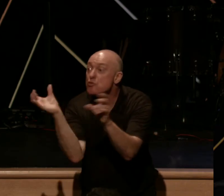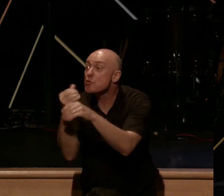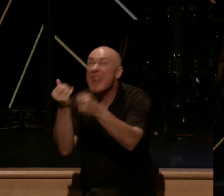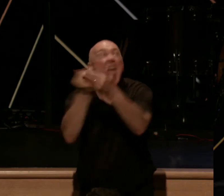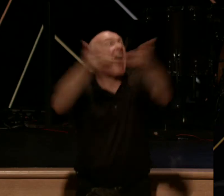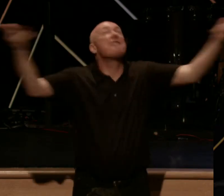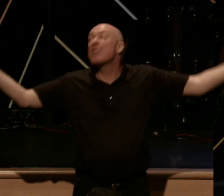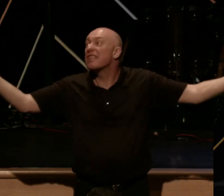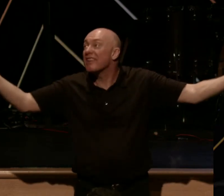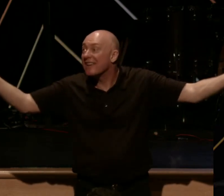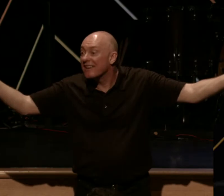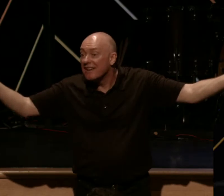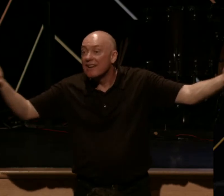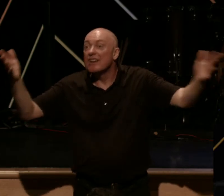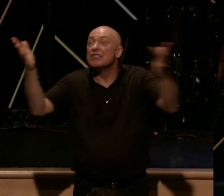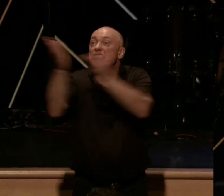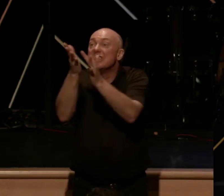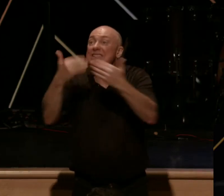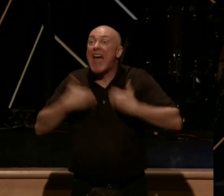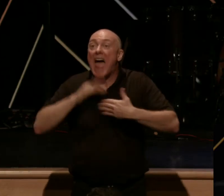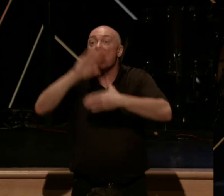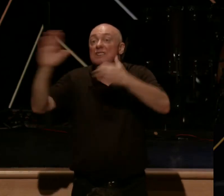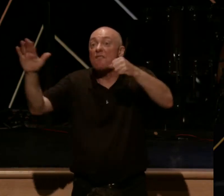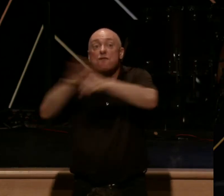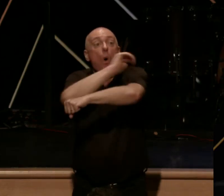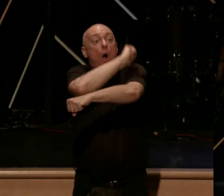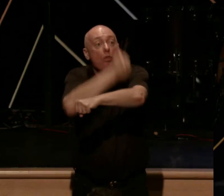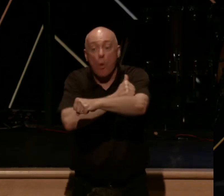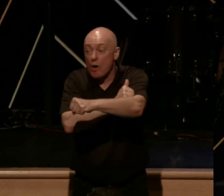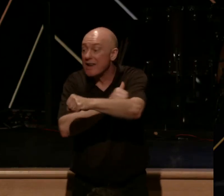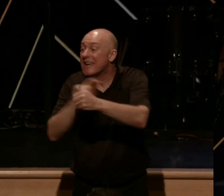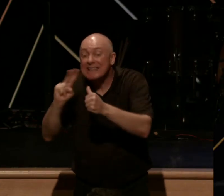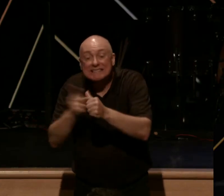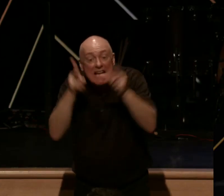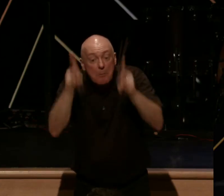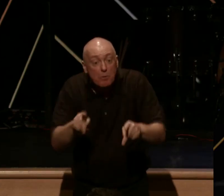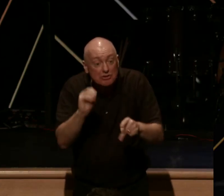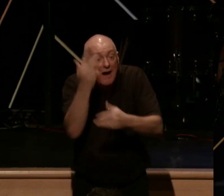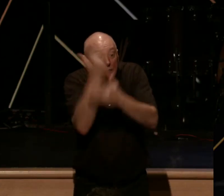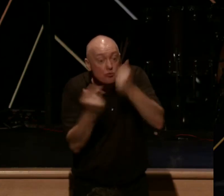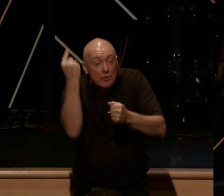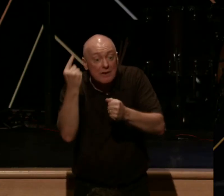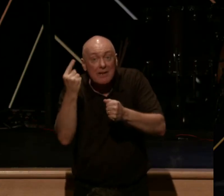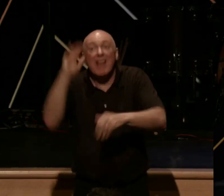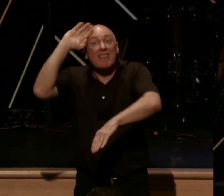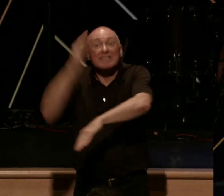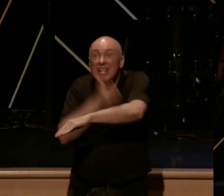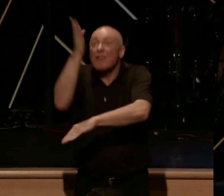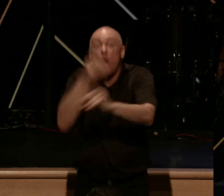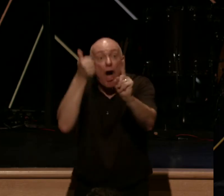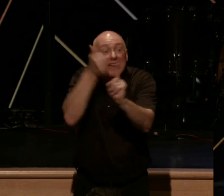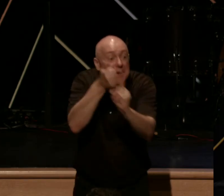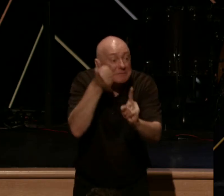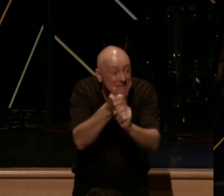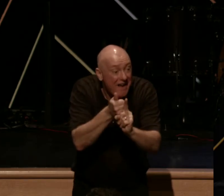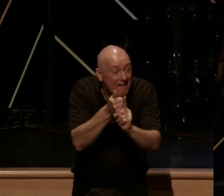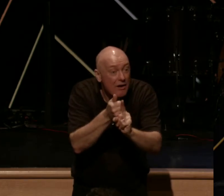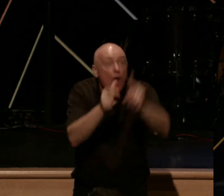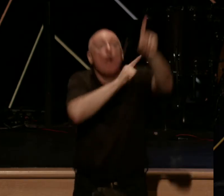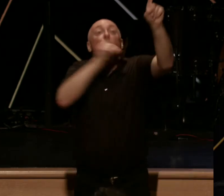the one who has all authority, the second person of the Trinity, the Son of God himself, the Lord Jesus